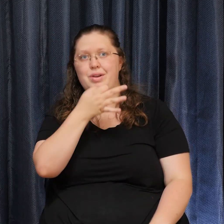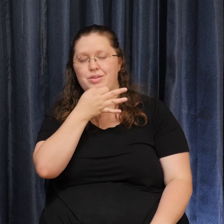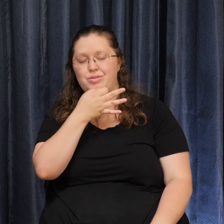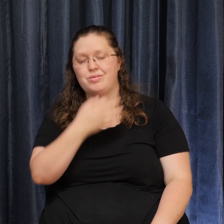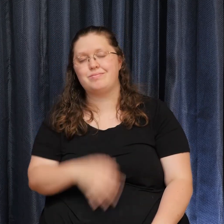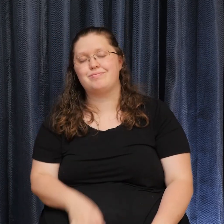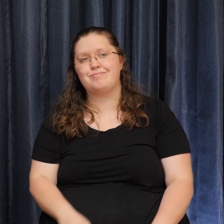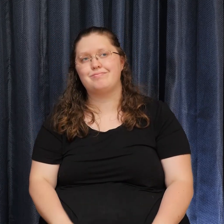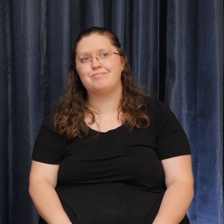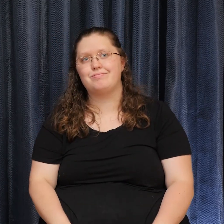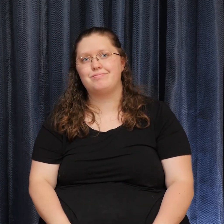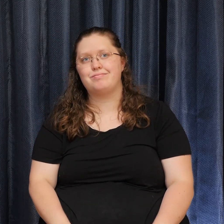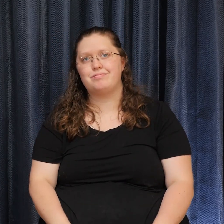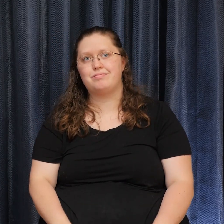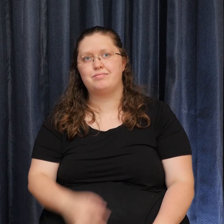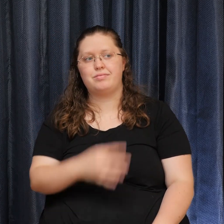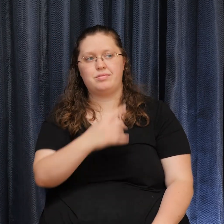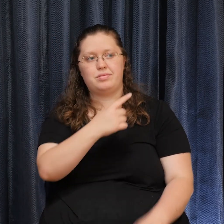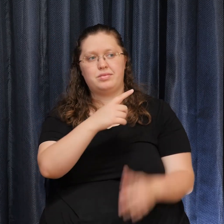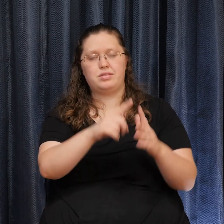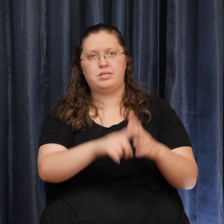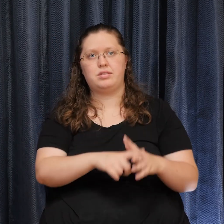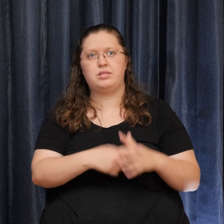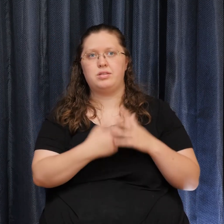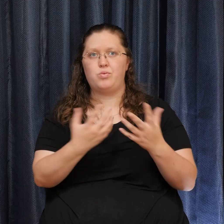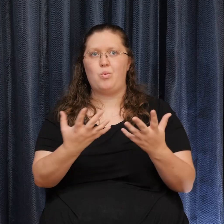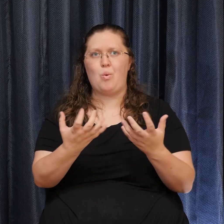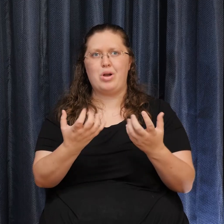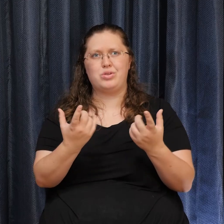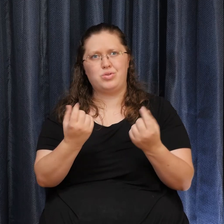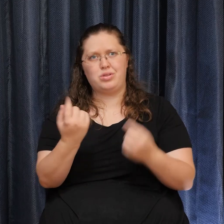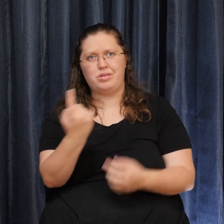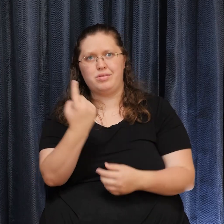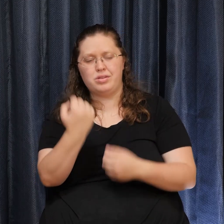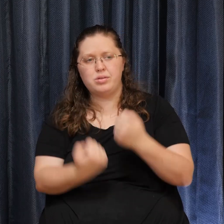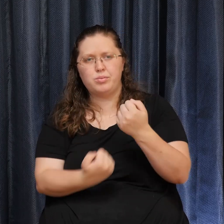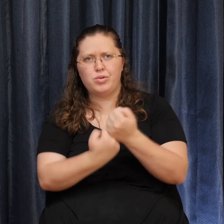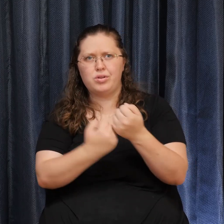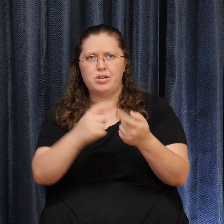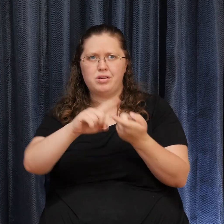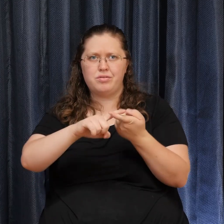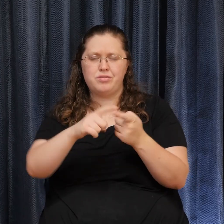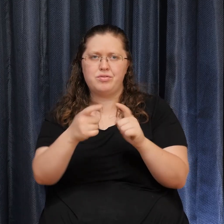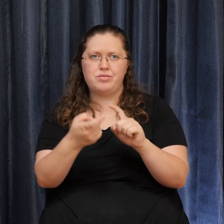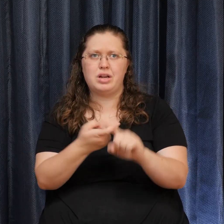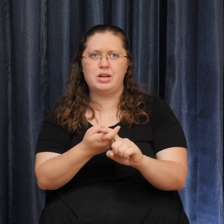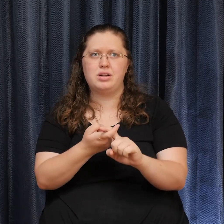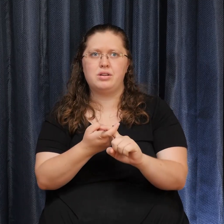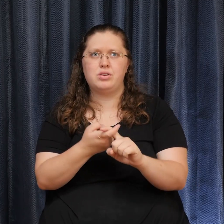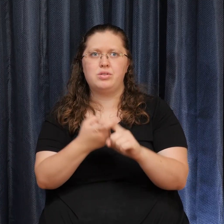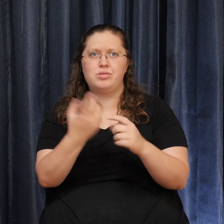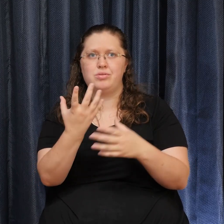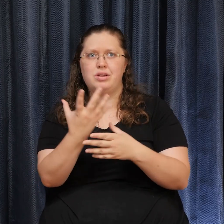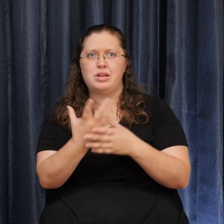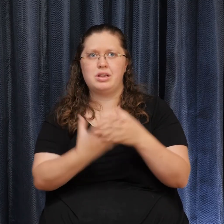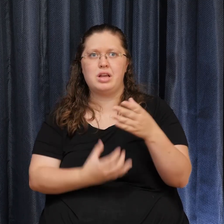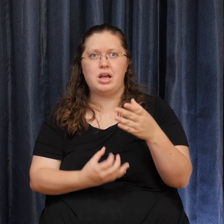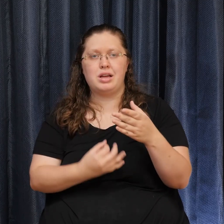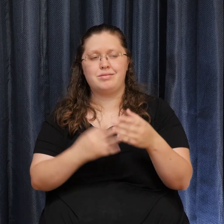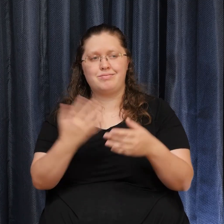Want to do something To support a friend Of his that had died In his arms In the Vietnam War And so he